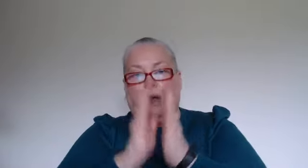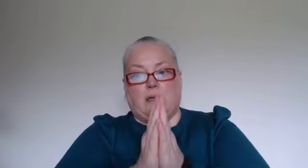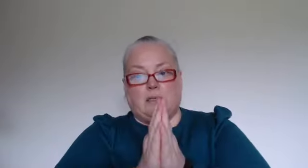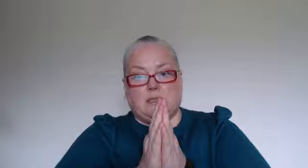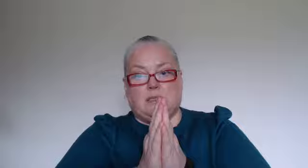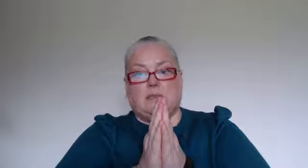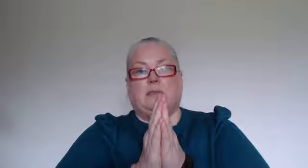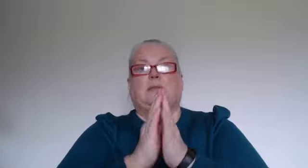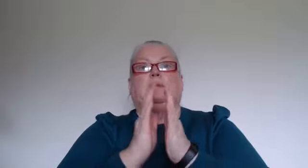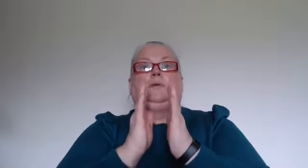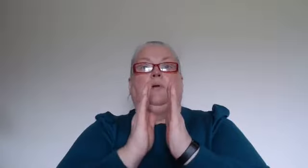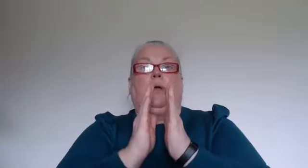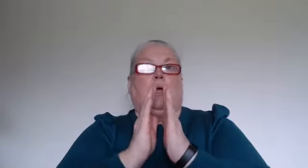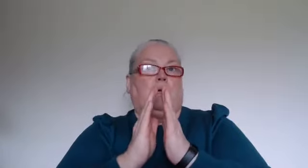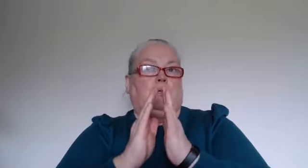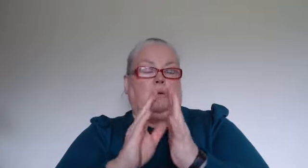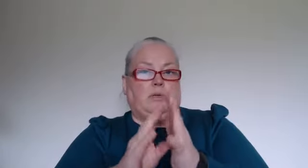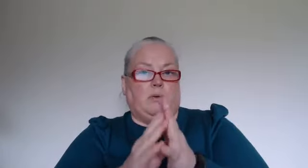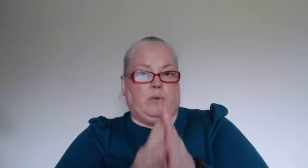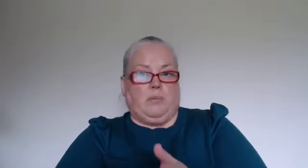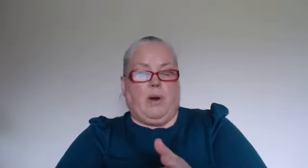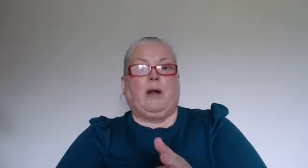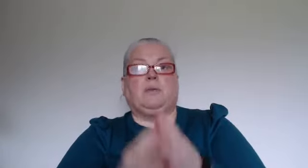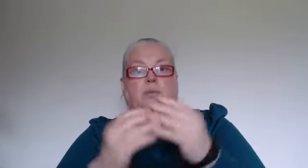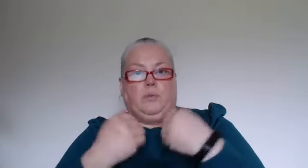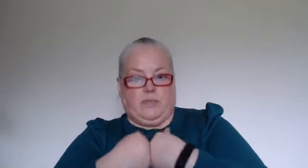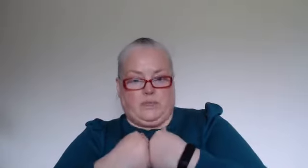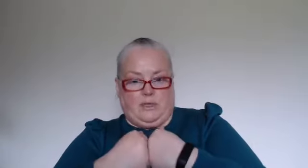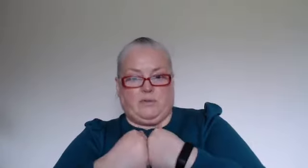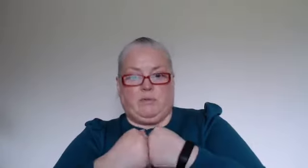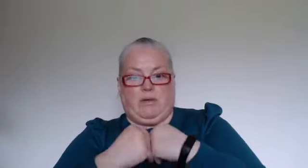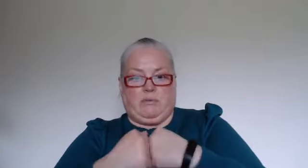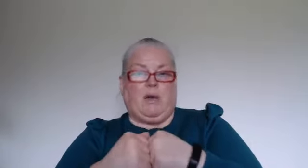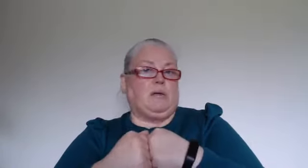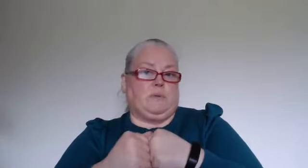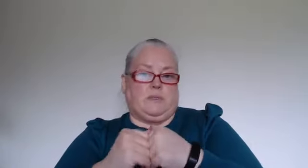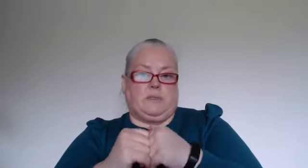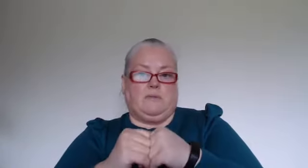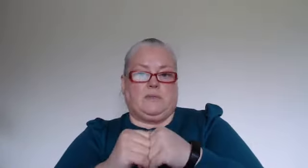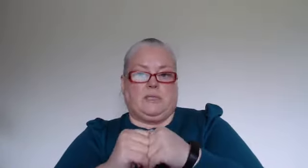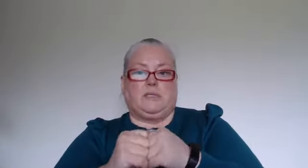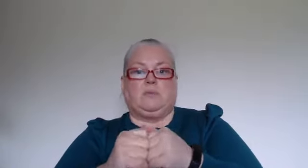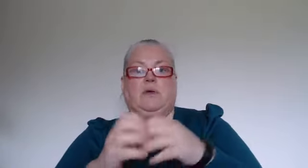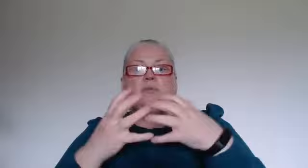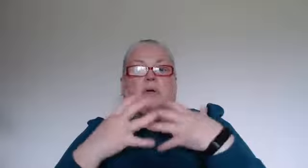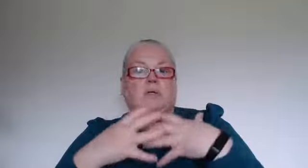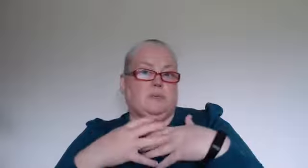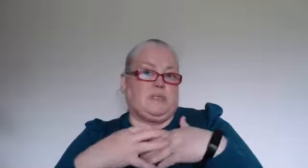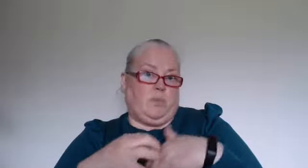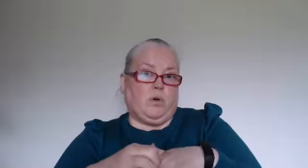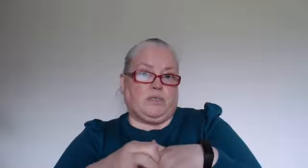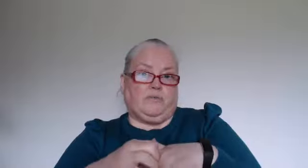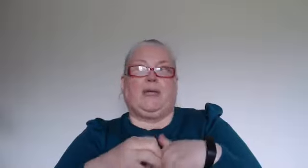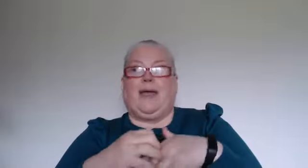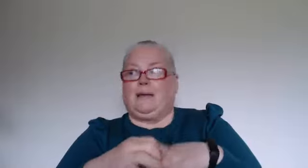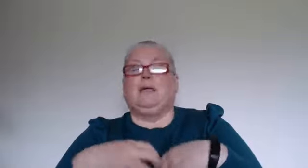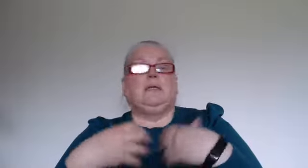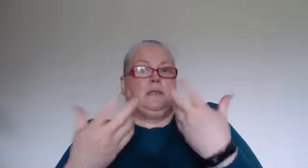honest not only with our partner but with ourselves. We have to be honest with ourselves at least. We have to also be supportive again not